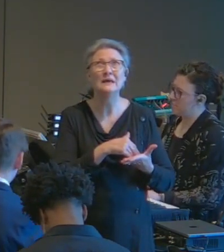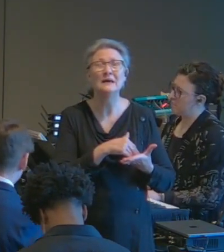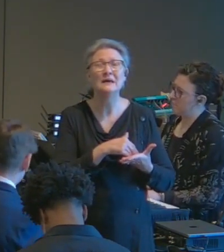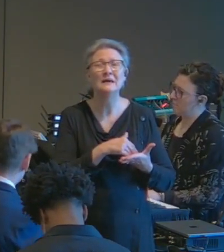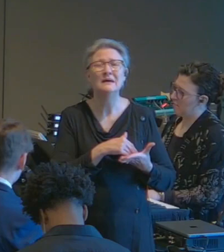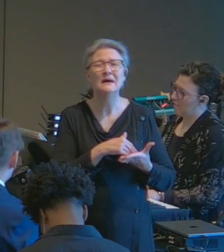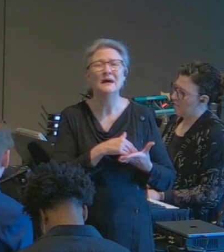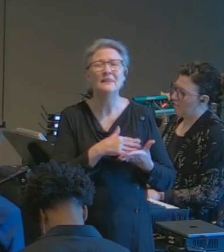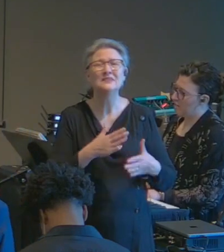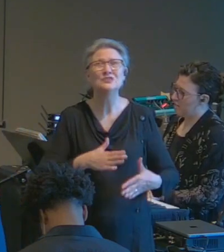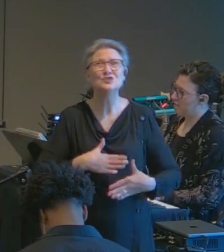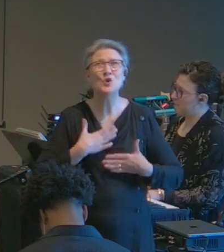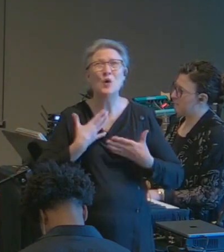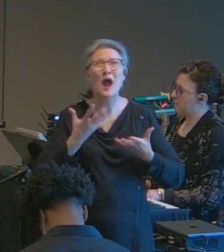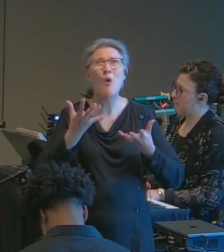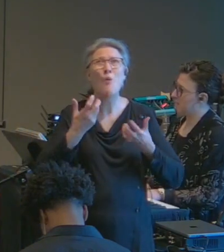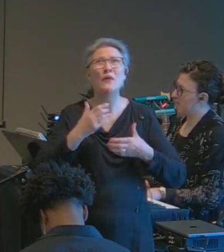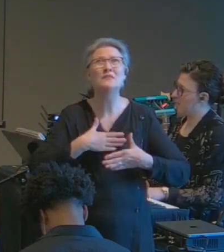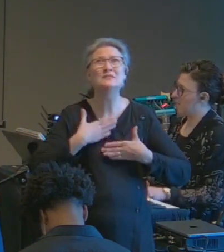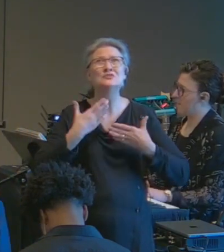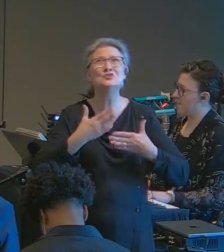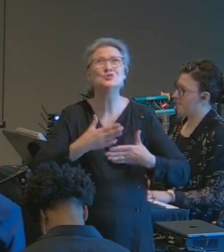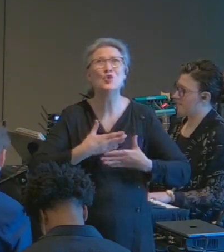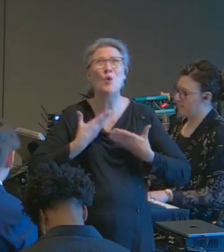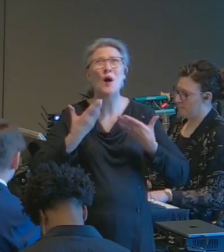restore unto me the joy of thy salvation